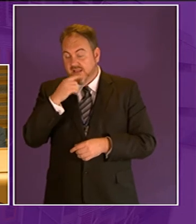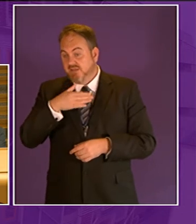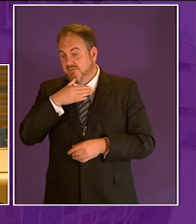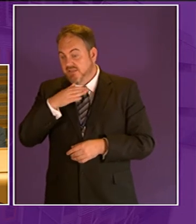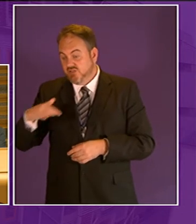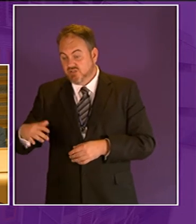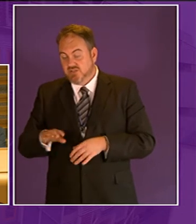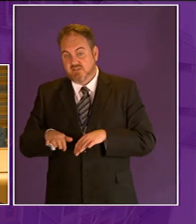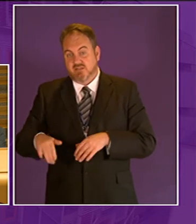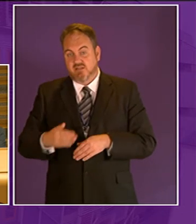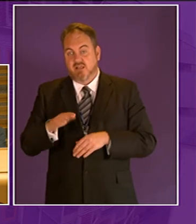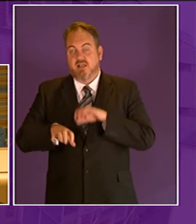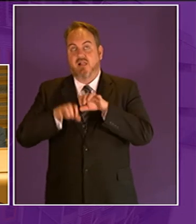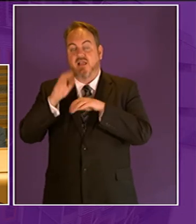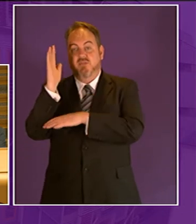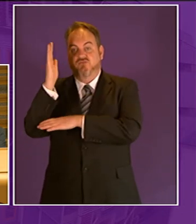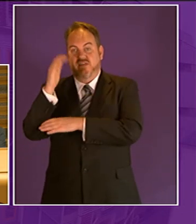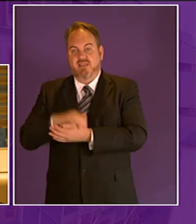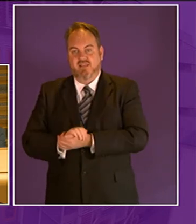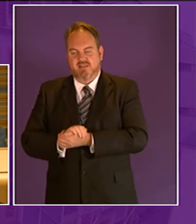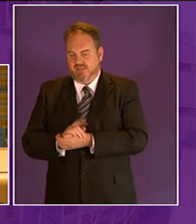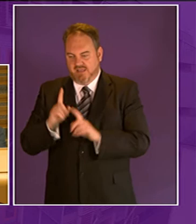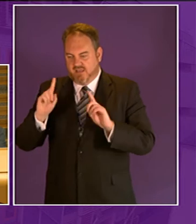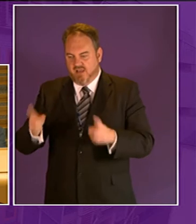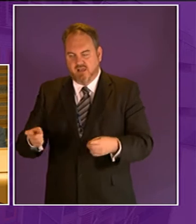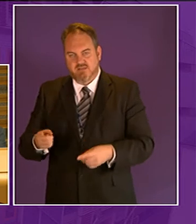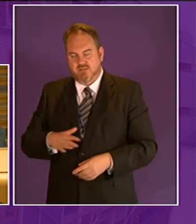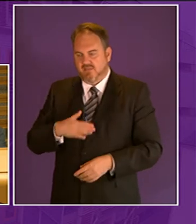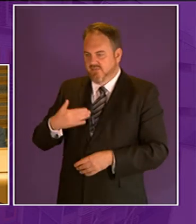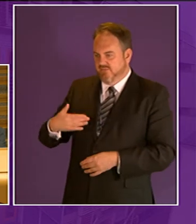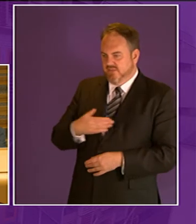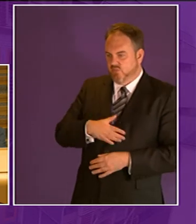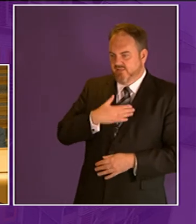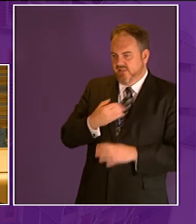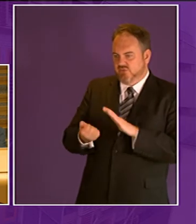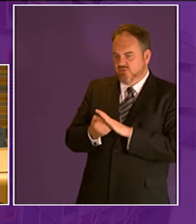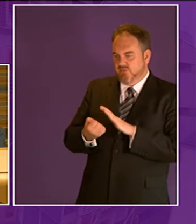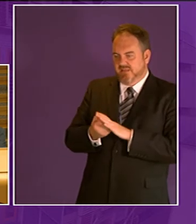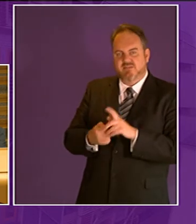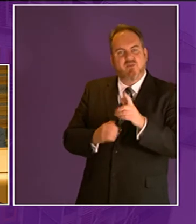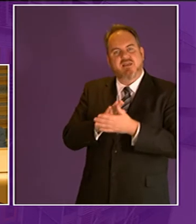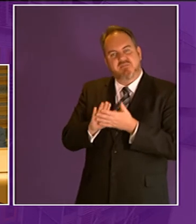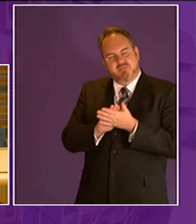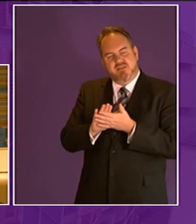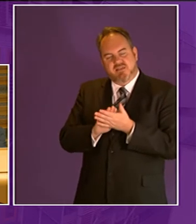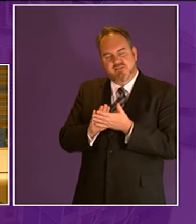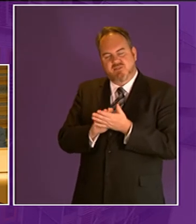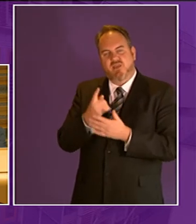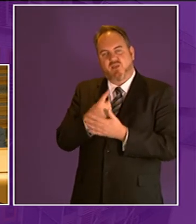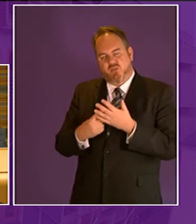live its whole life thinking it's stupid there are elements of education and personal development that are crucial in the classroom that are far better learned outside